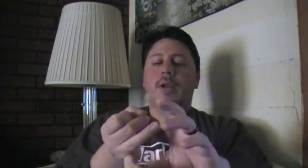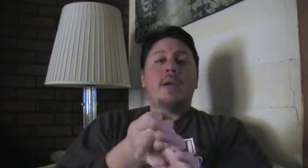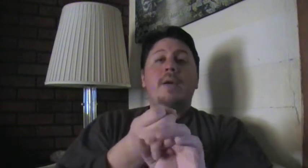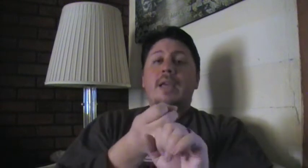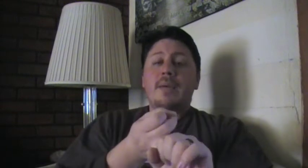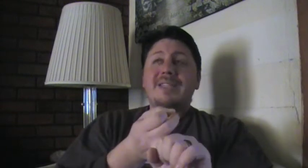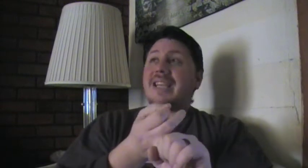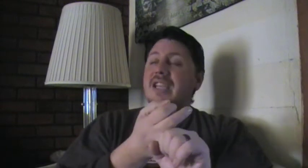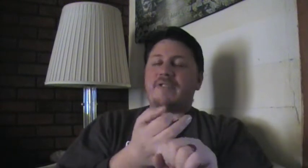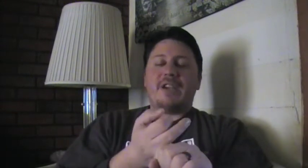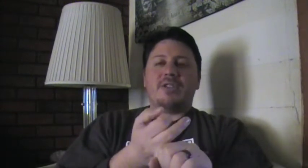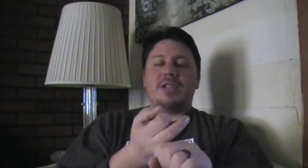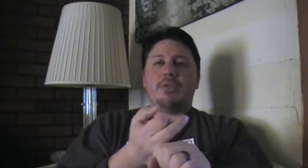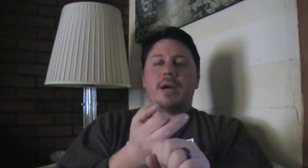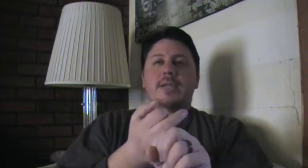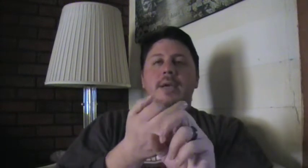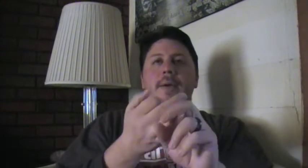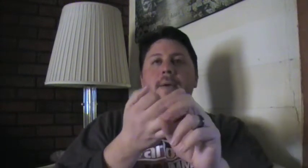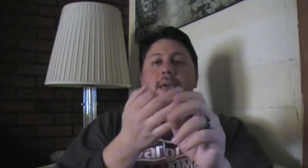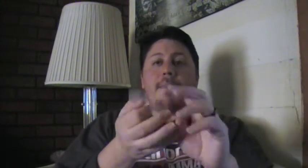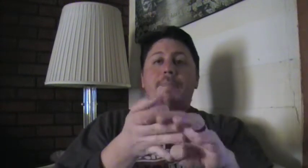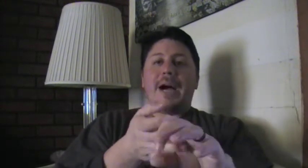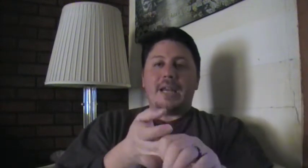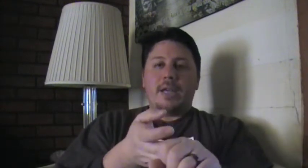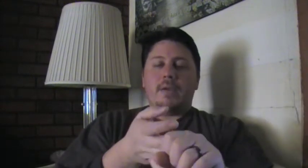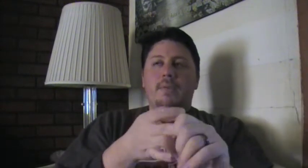Him sticking his fingers in your eyes. Him biting you.